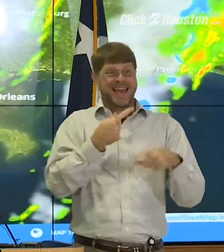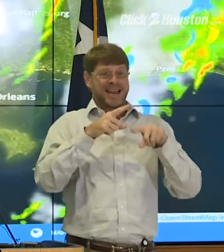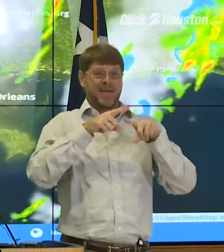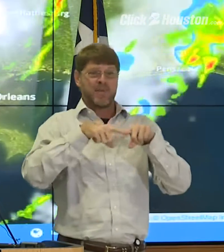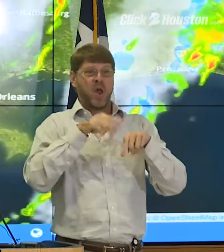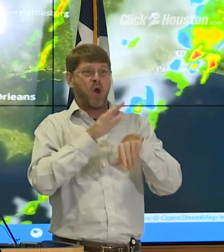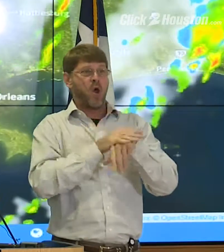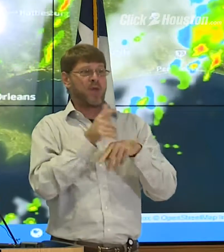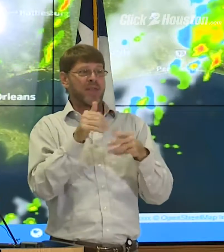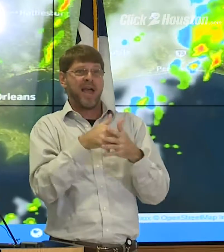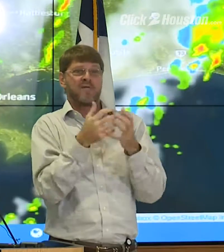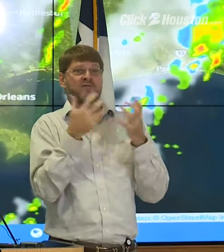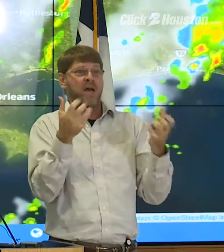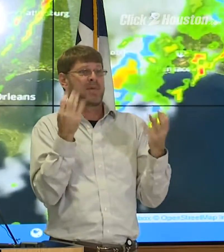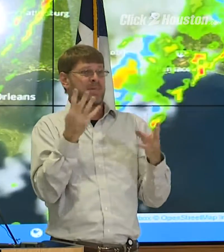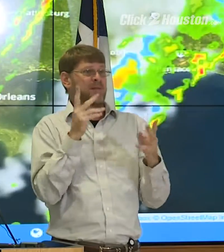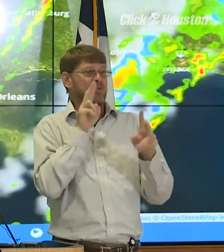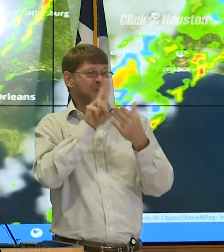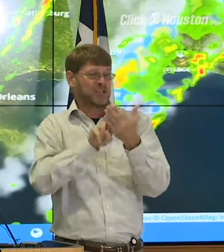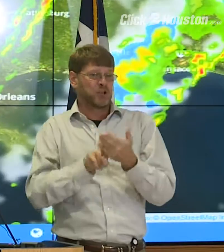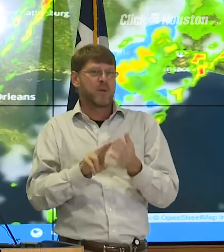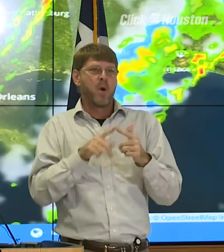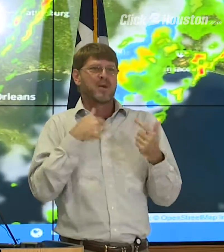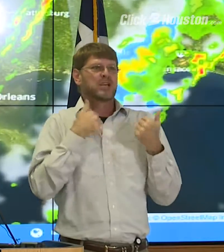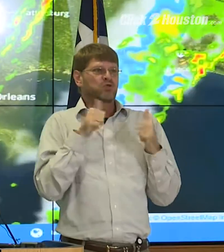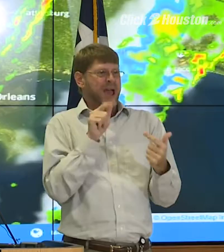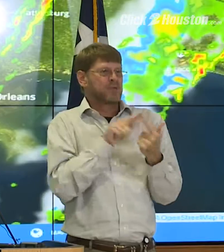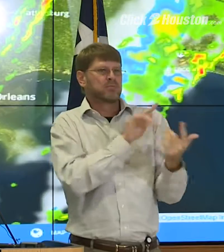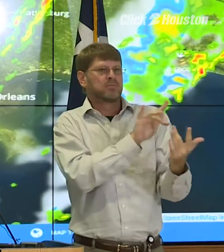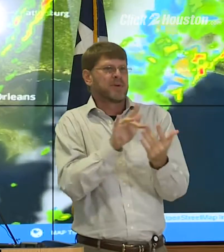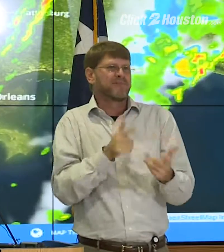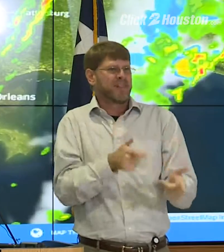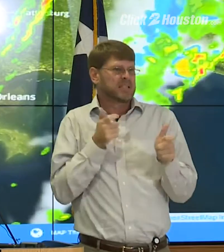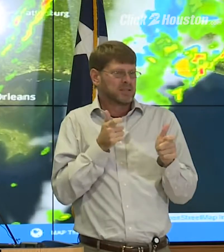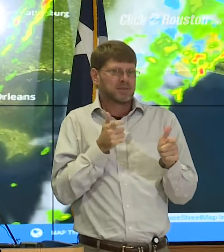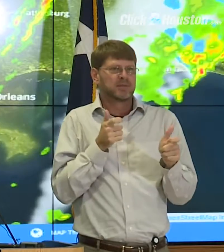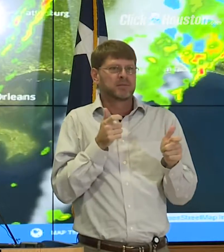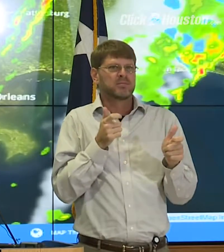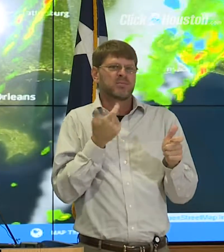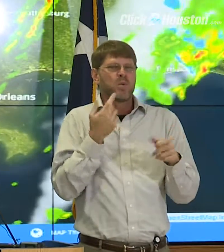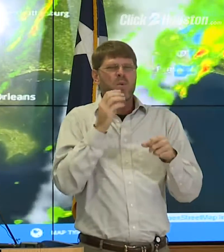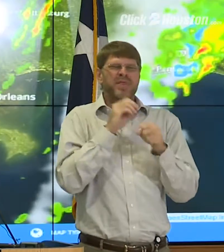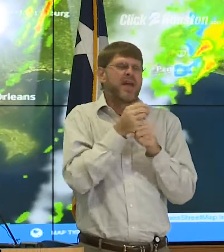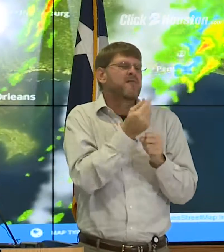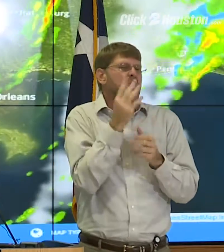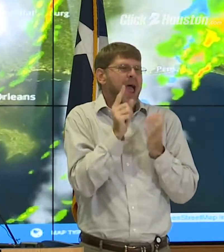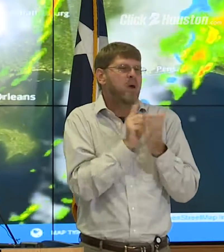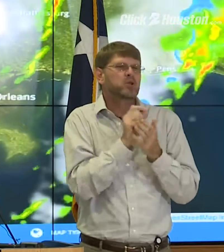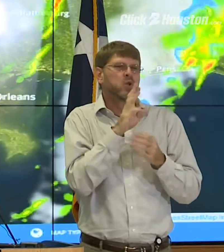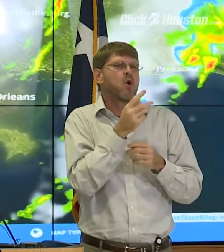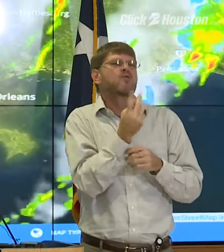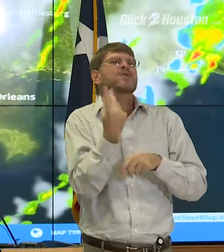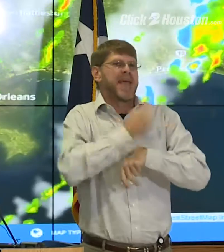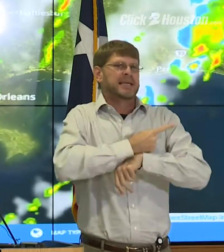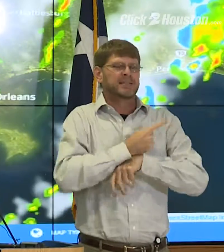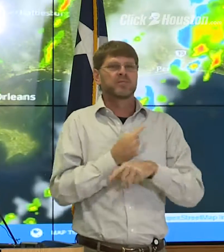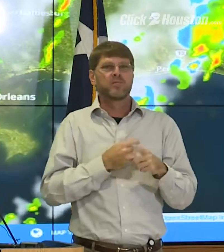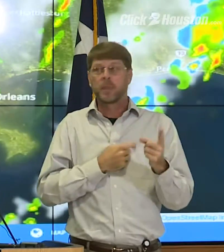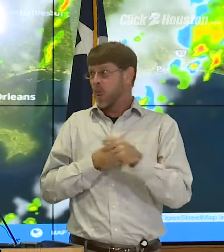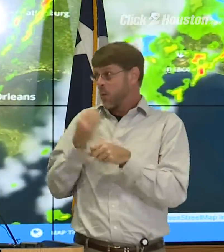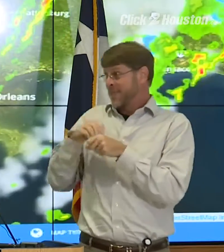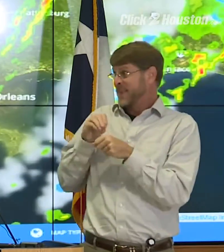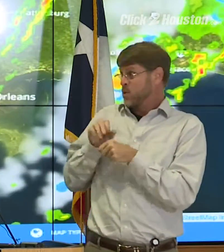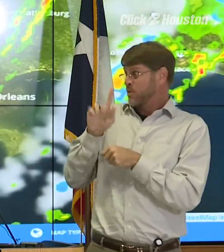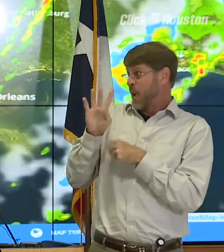depend on the volume. But when we try to get to them very quickly, generally we do it within hours, certainly within a day. So within